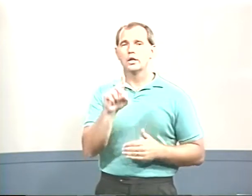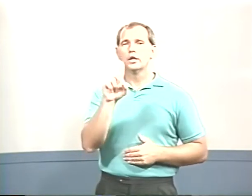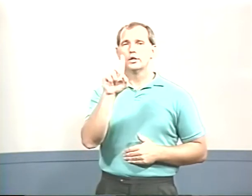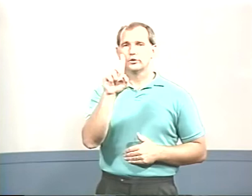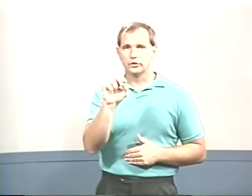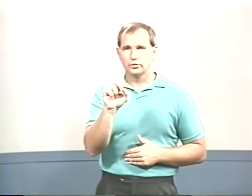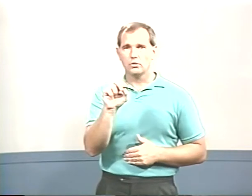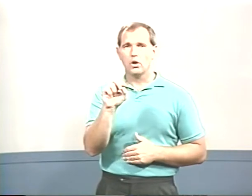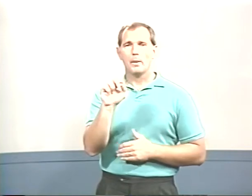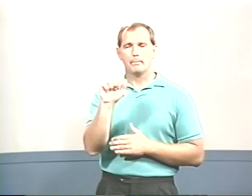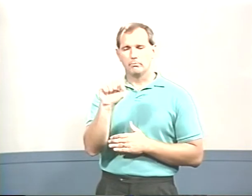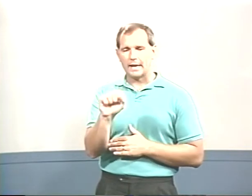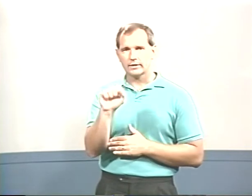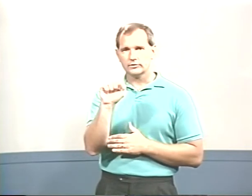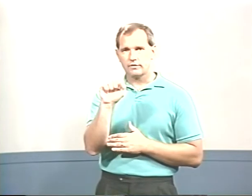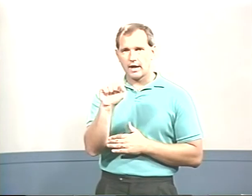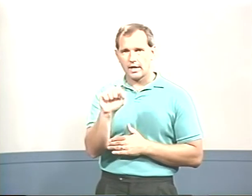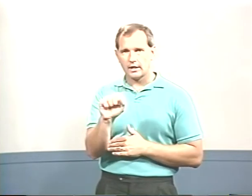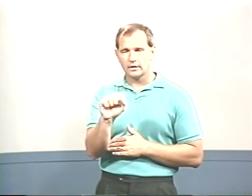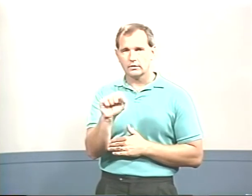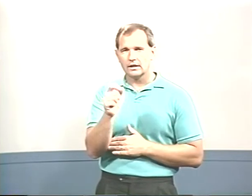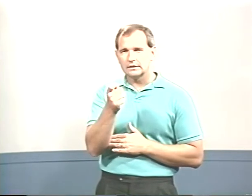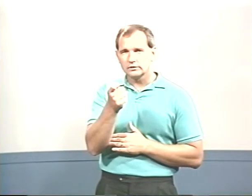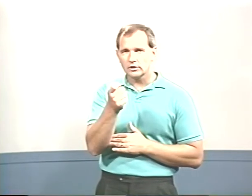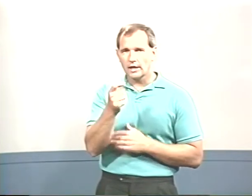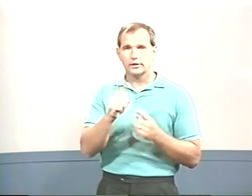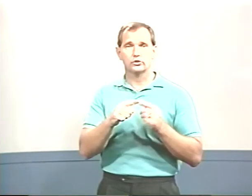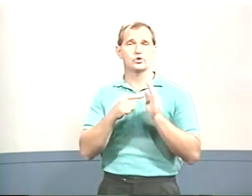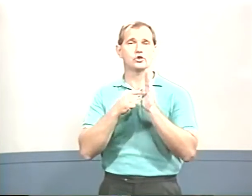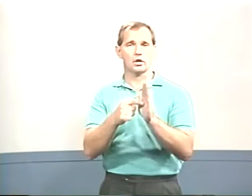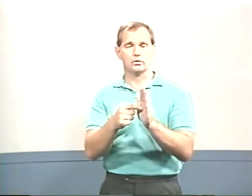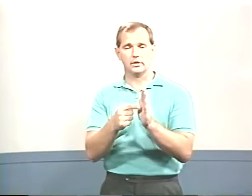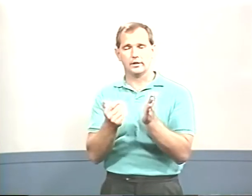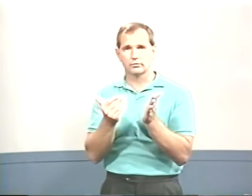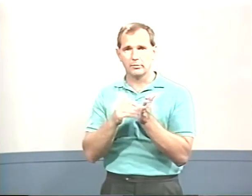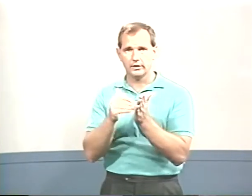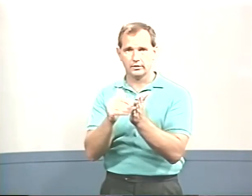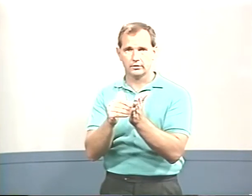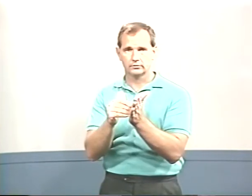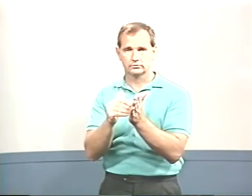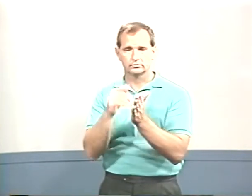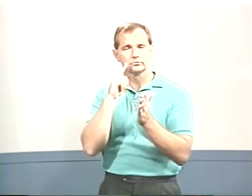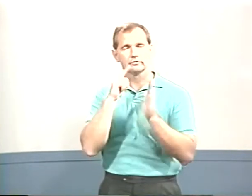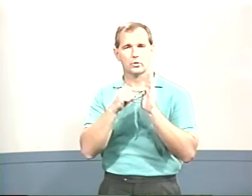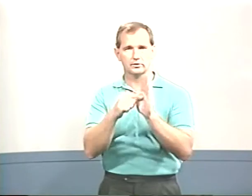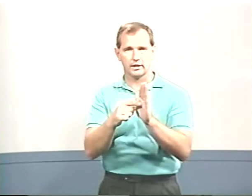do bounce the hand slightly to show it is repeated. For example,